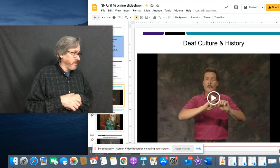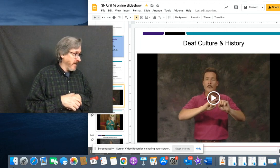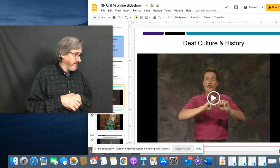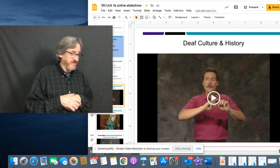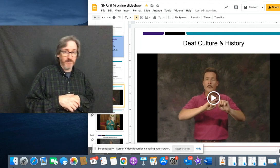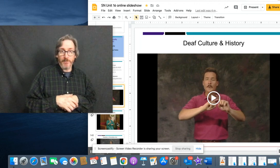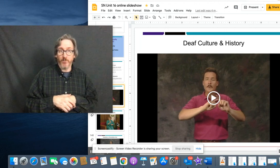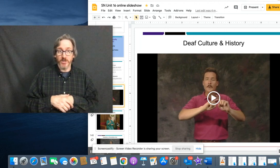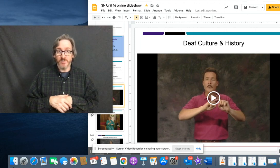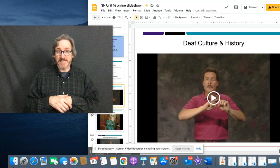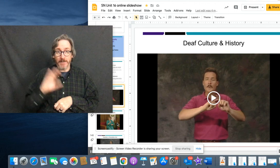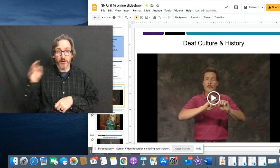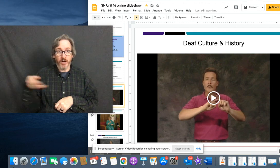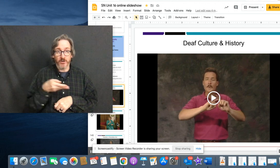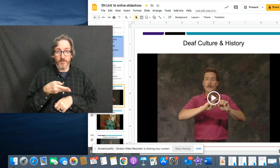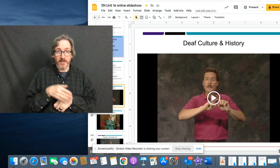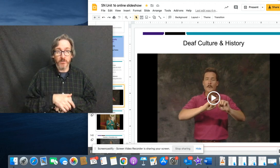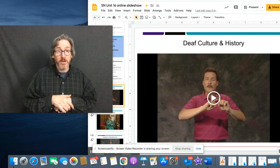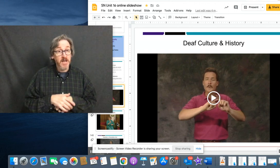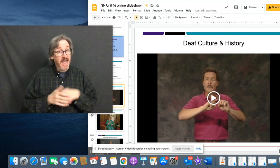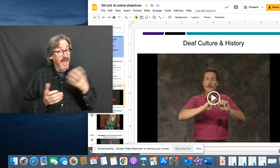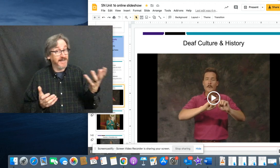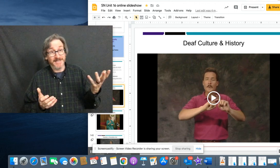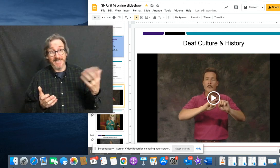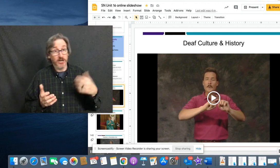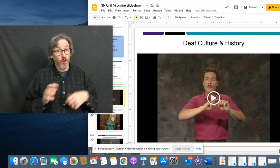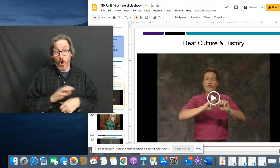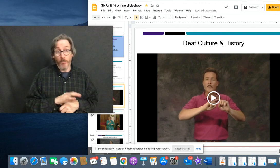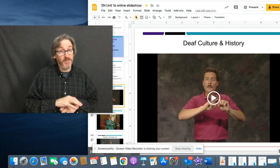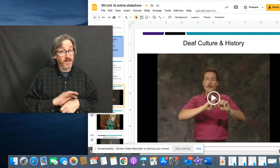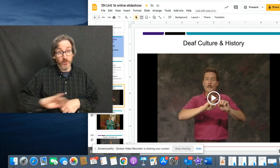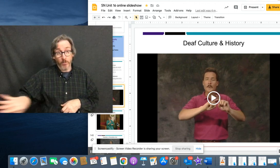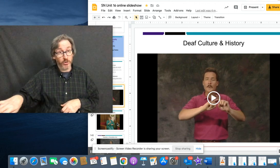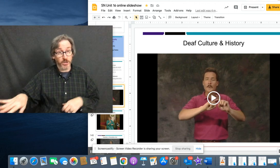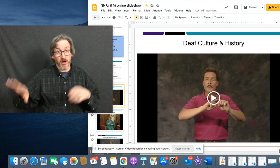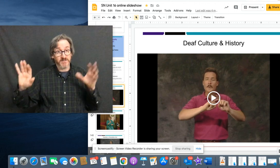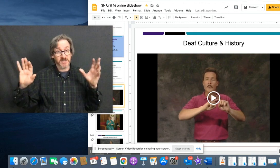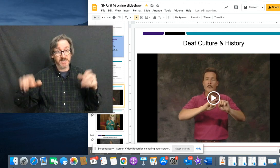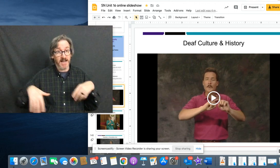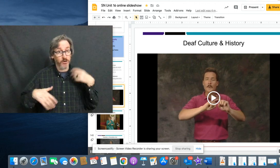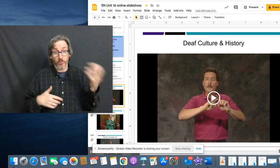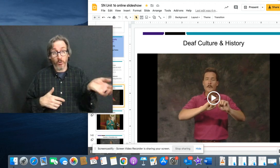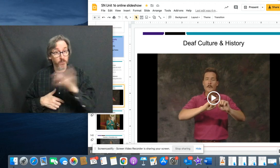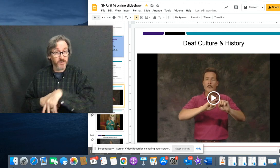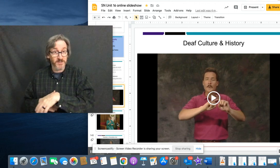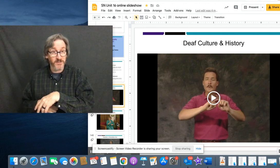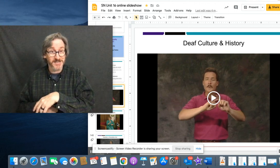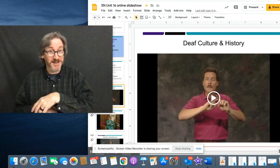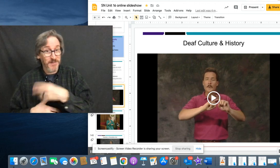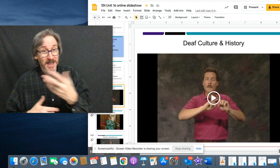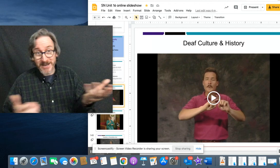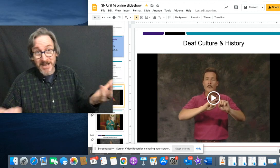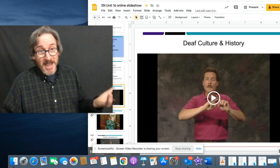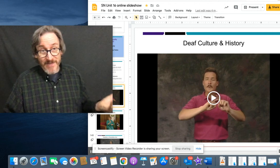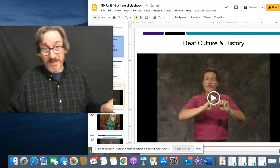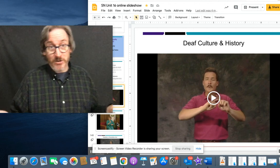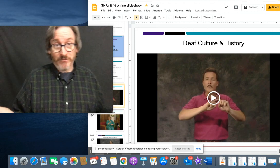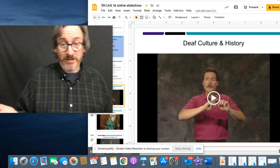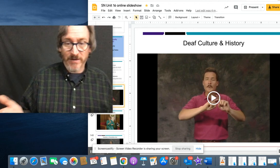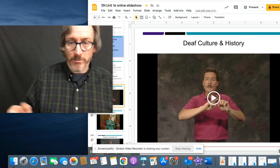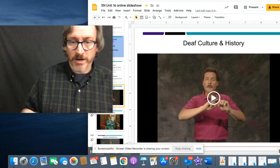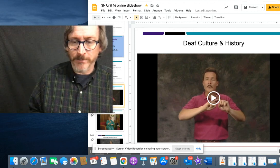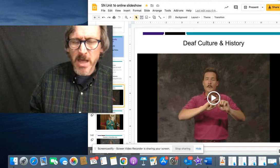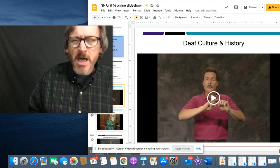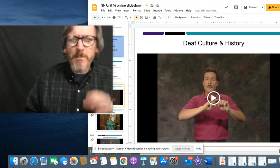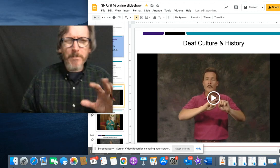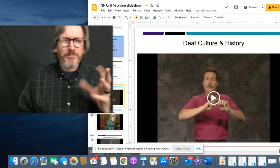But a lot of deaf people would use that, put it under the pillow and, you know, hope that you don't push it off to the side or roll over to the other side of the bed and then don't